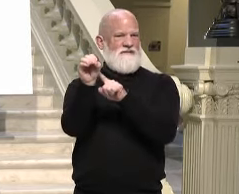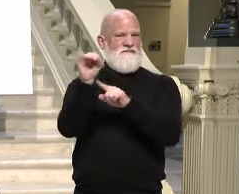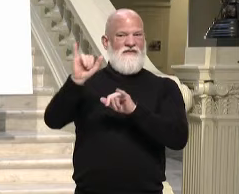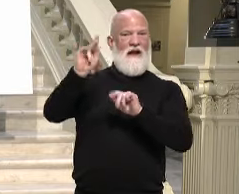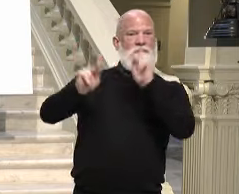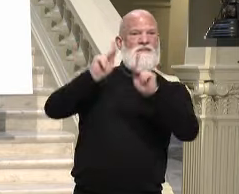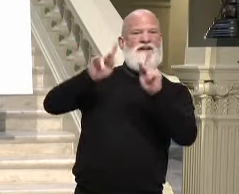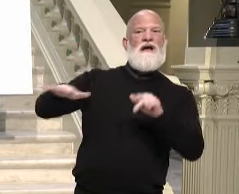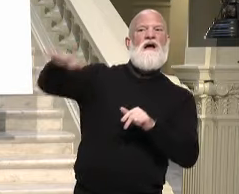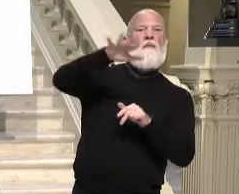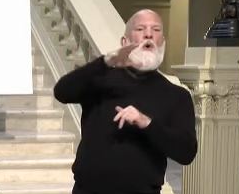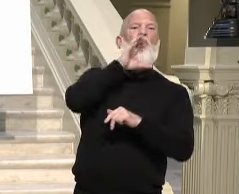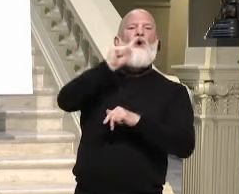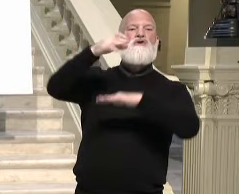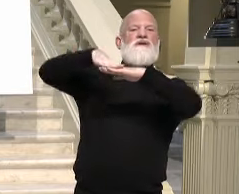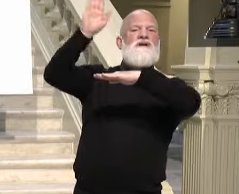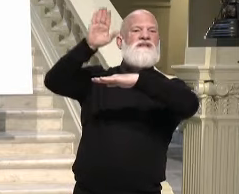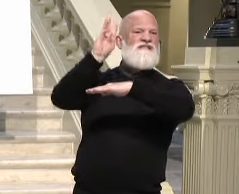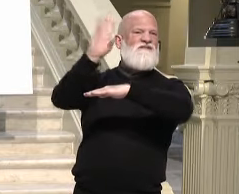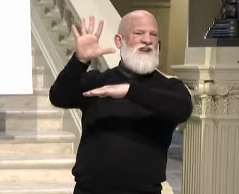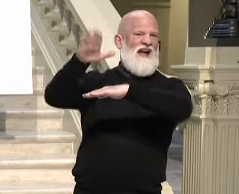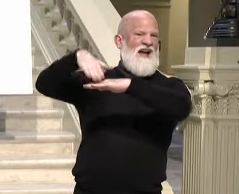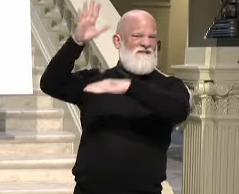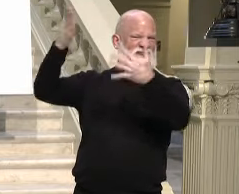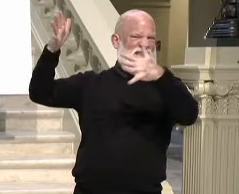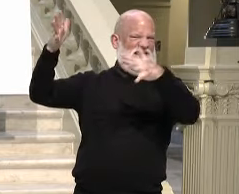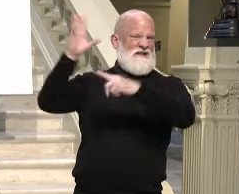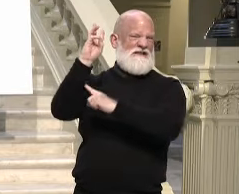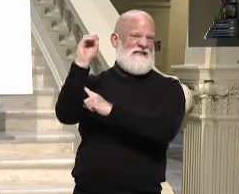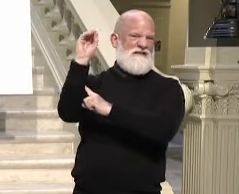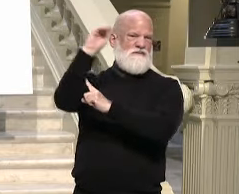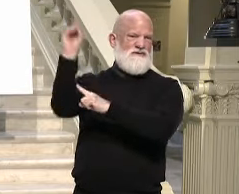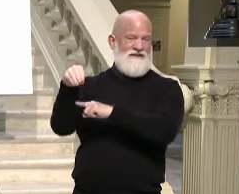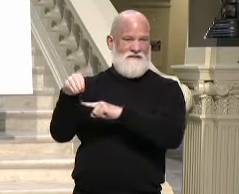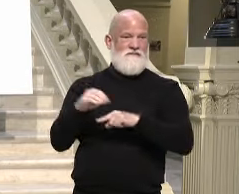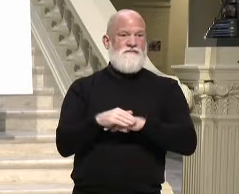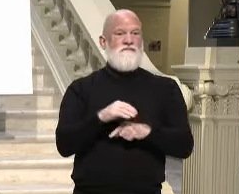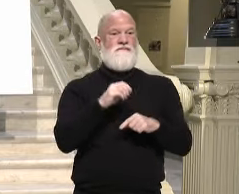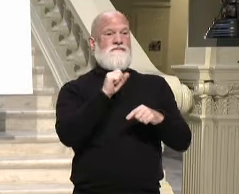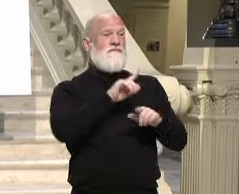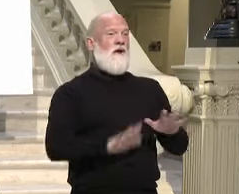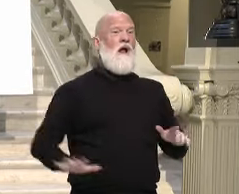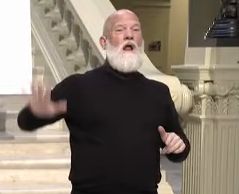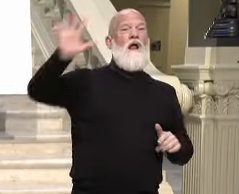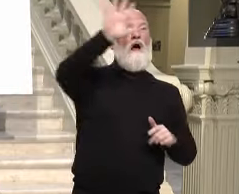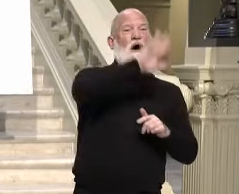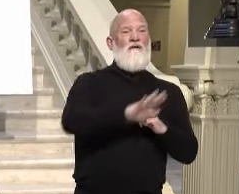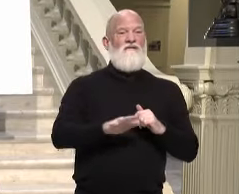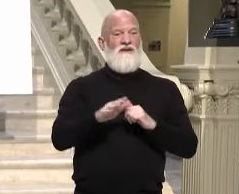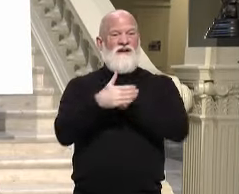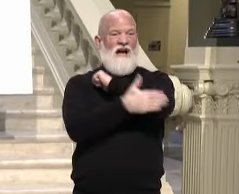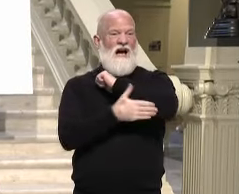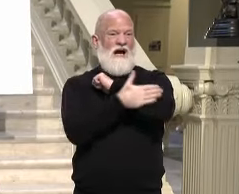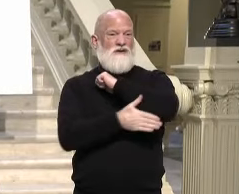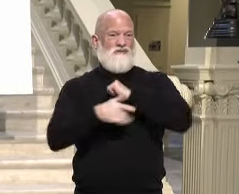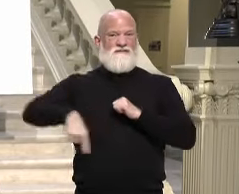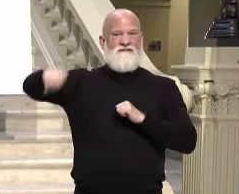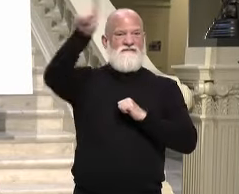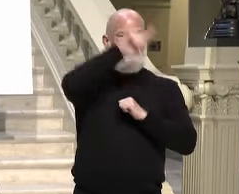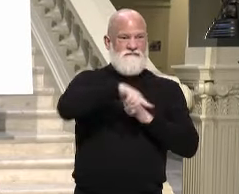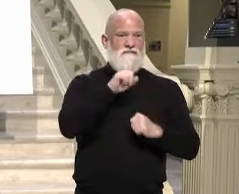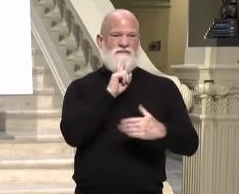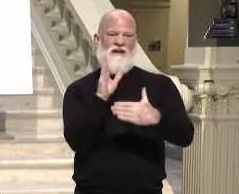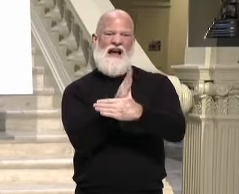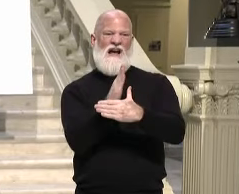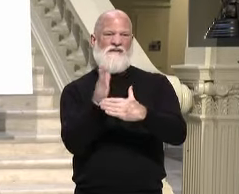the highest percentages of any state in the country, with the national average being at 49%. The data